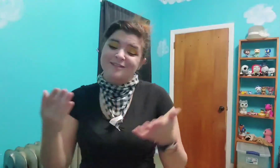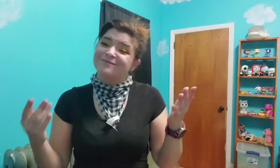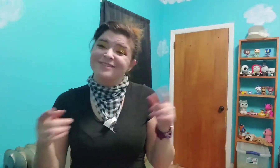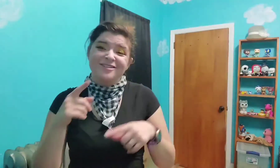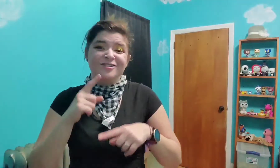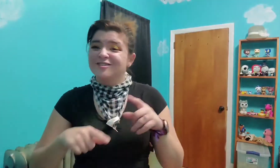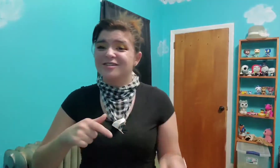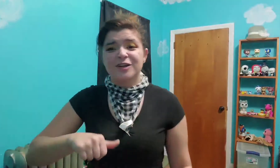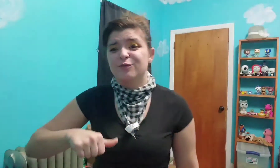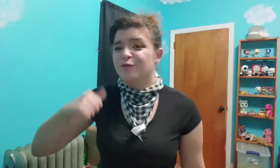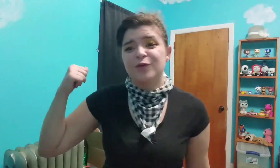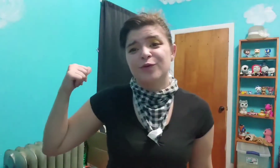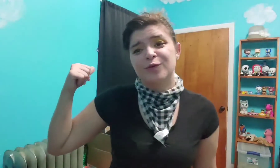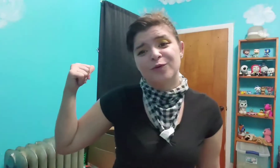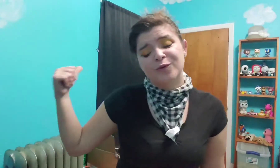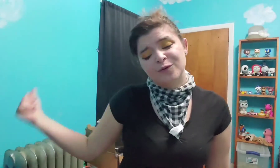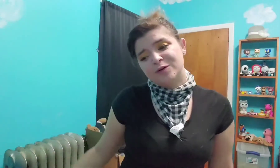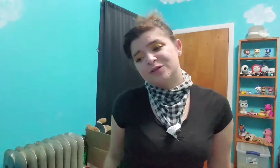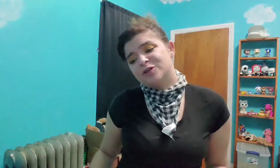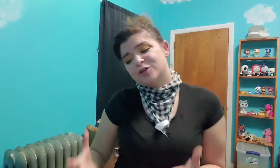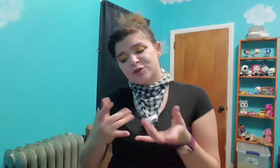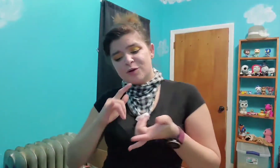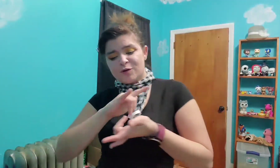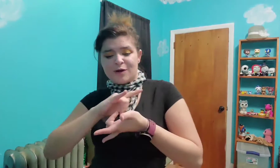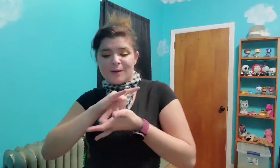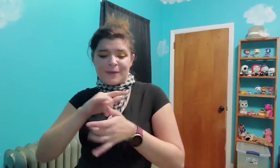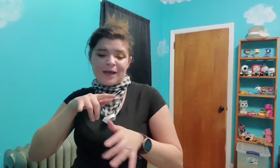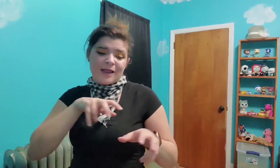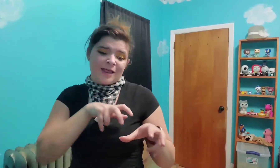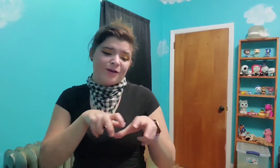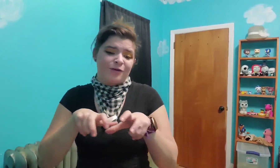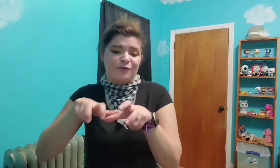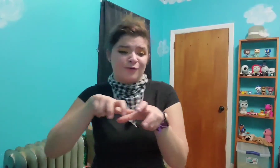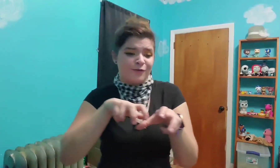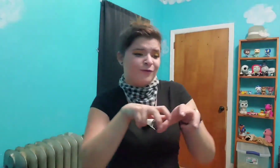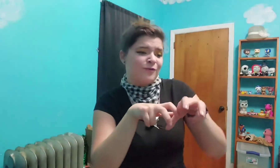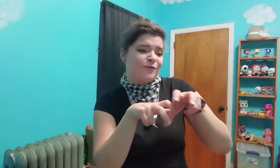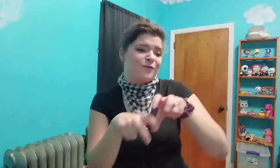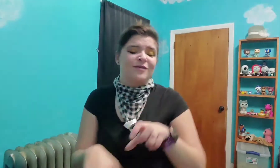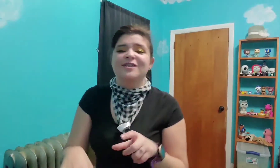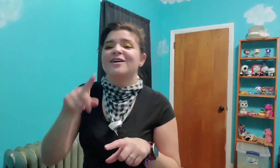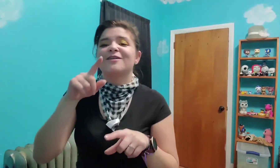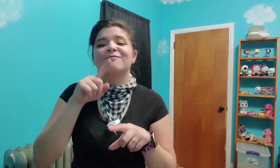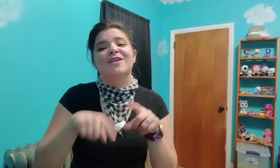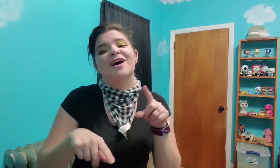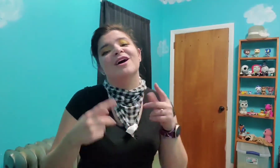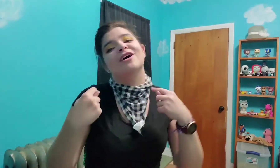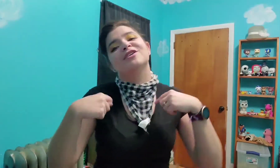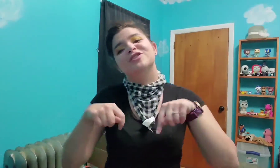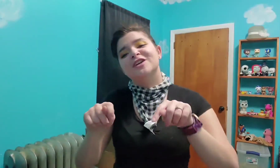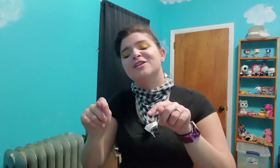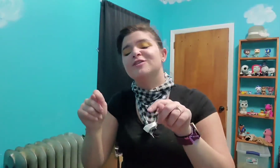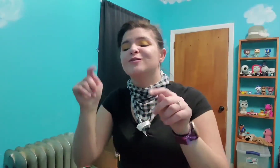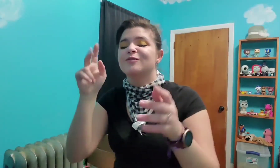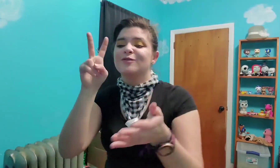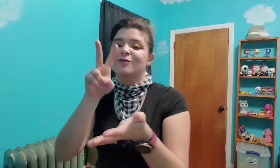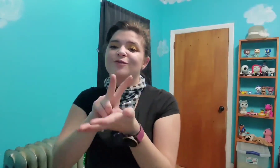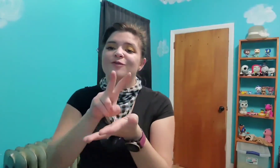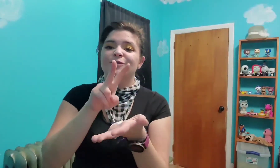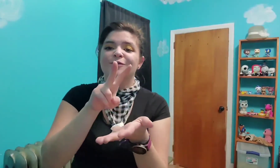certain things you just can't refuse She wanna ride me like a cruise And I'm not tryna lose